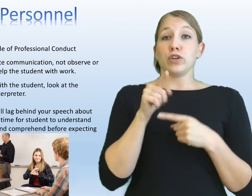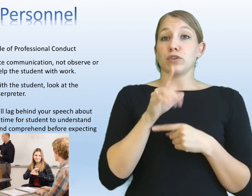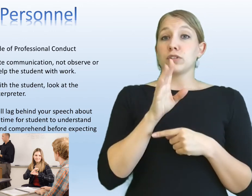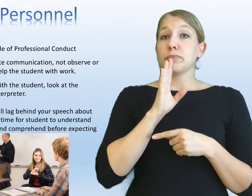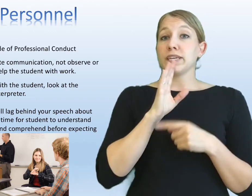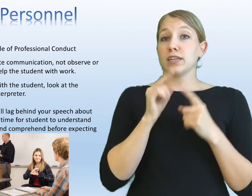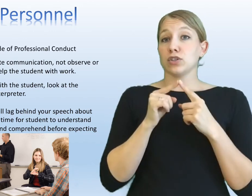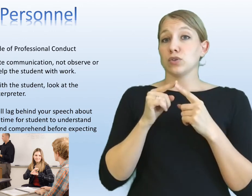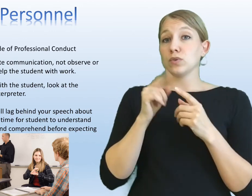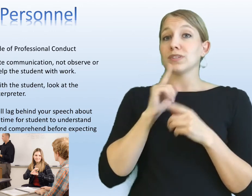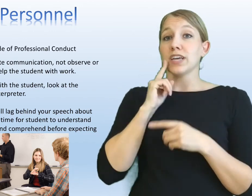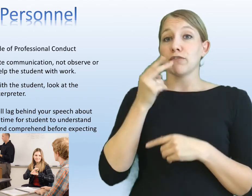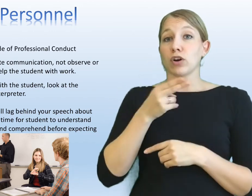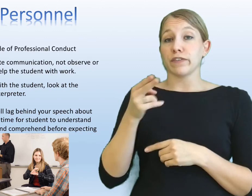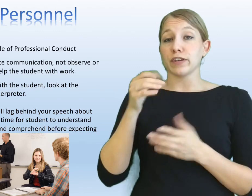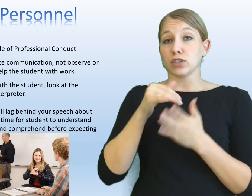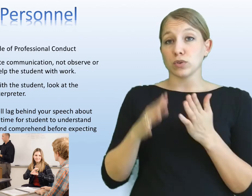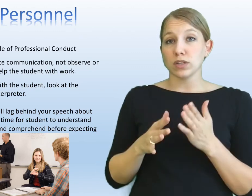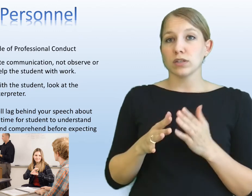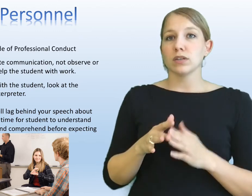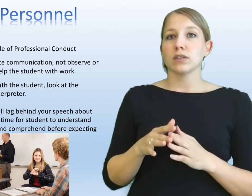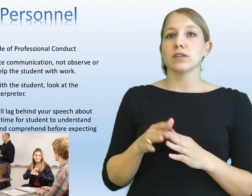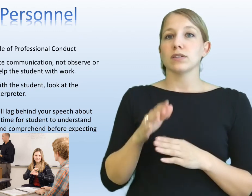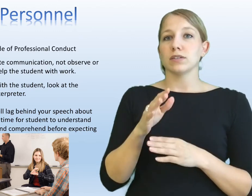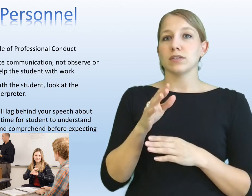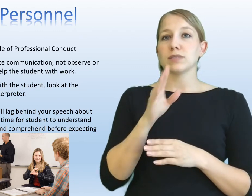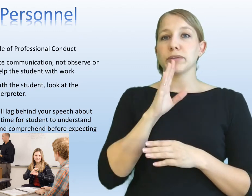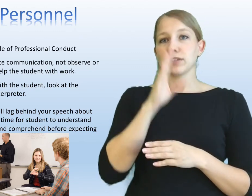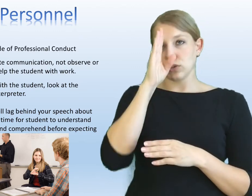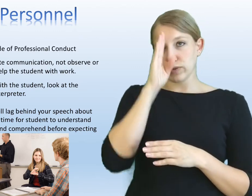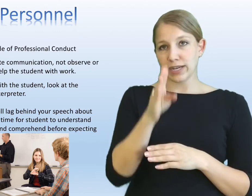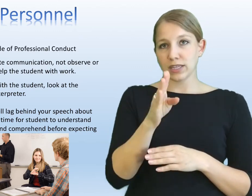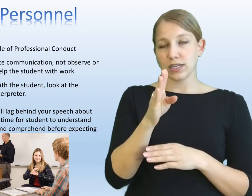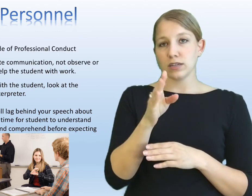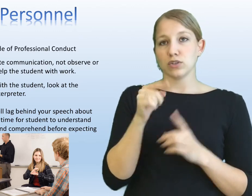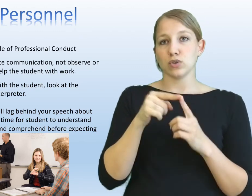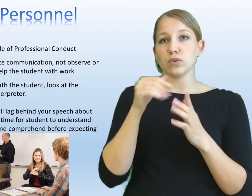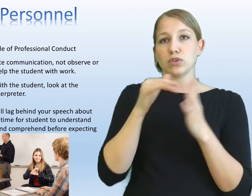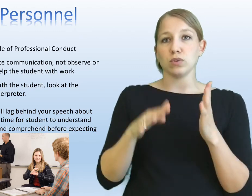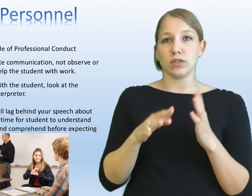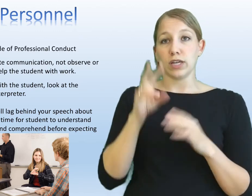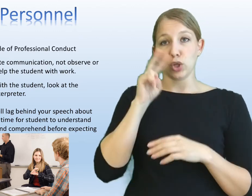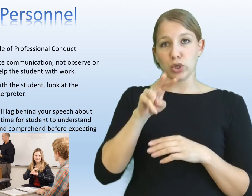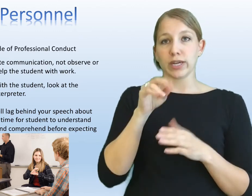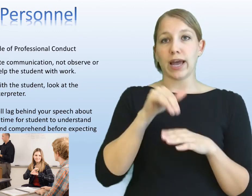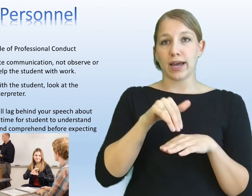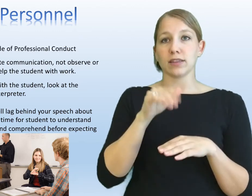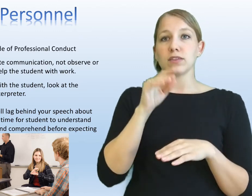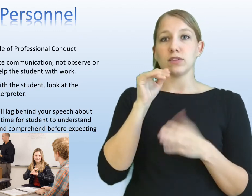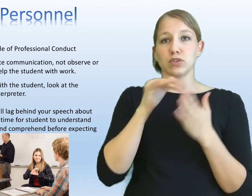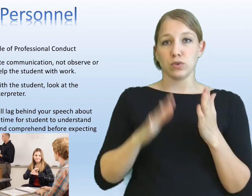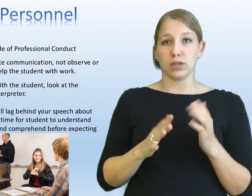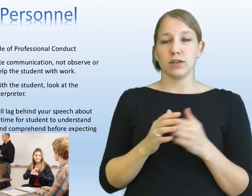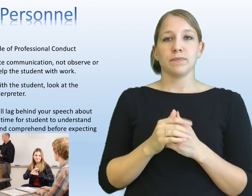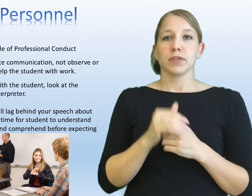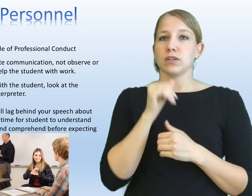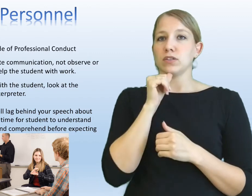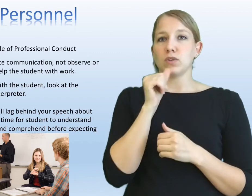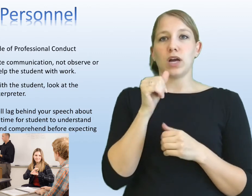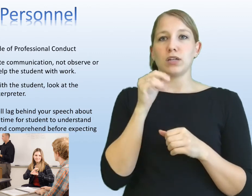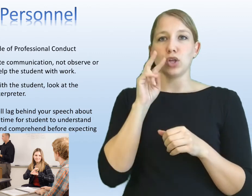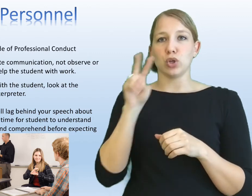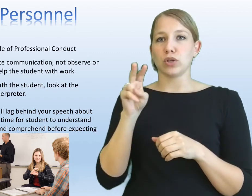When you're speaking to the deaf or hard of hearing student, speak directly to the student and look at the student.